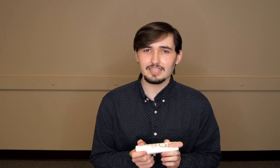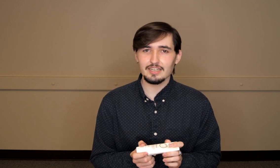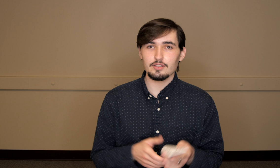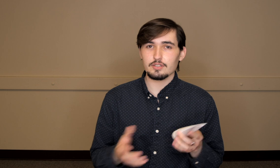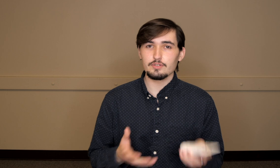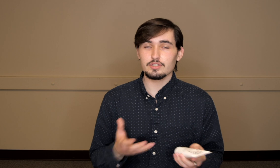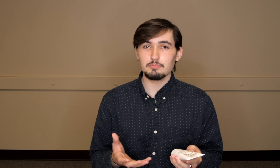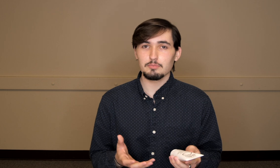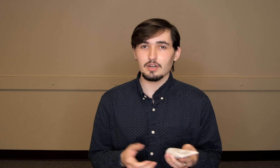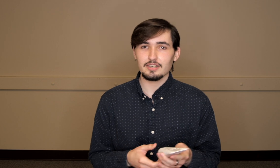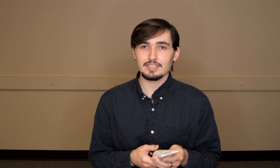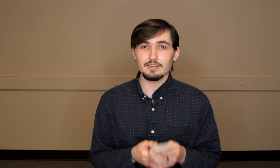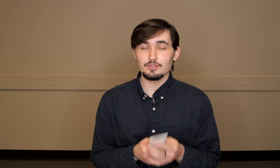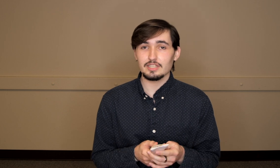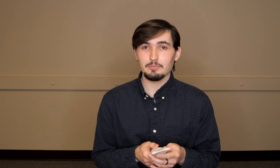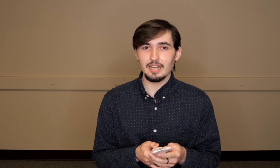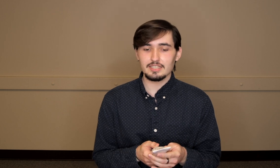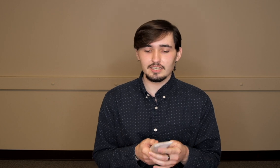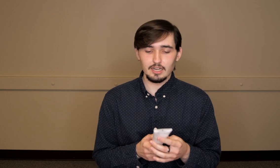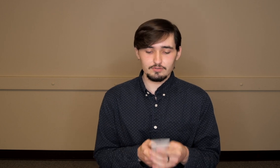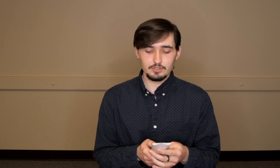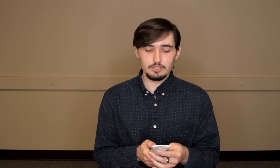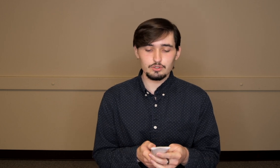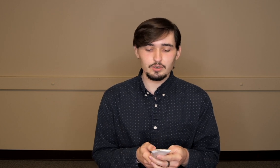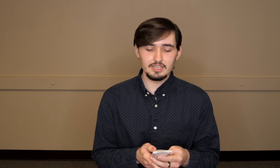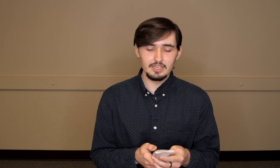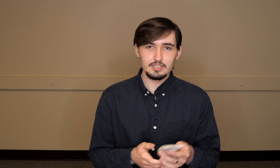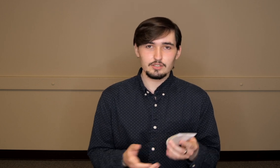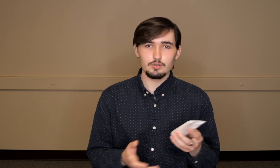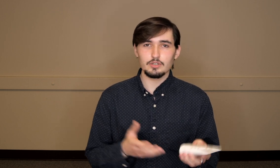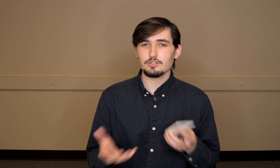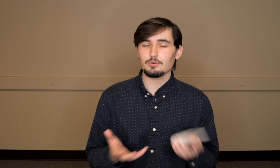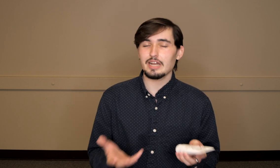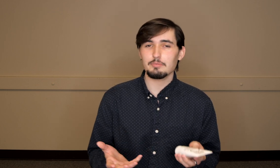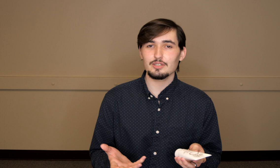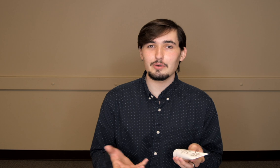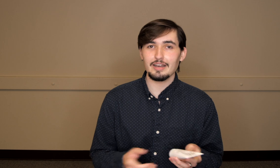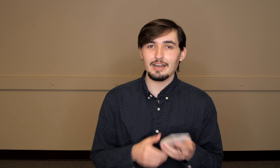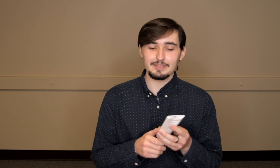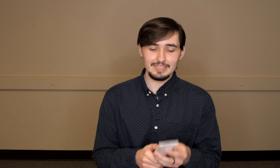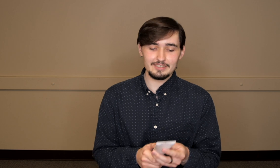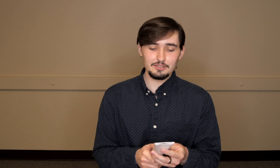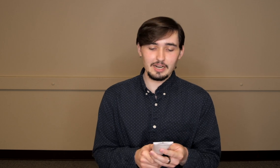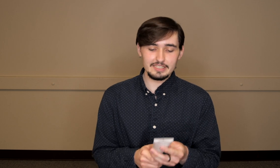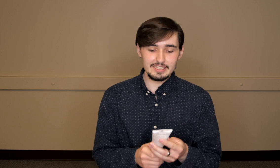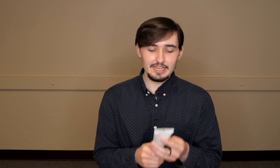and there's a few Sunbum products that I've used in the past that I've really enjoyed. So not sure what happened but I'm excited to try it today